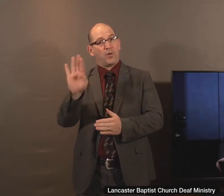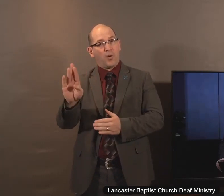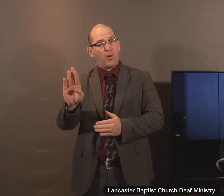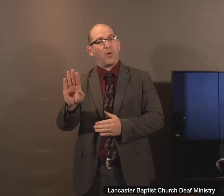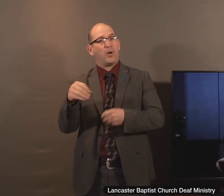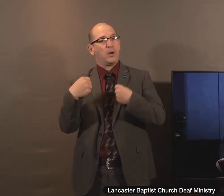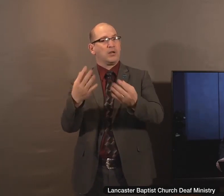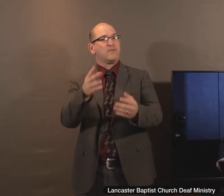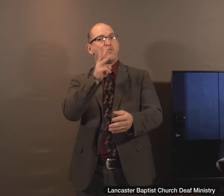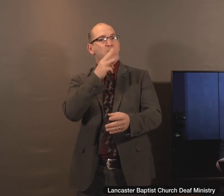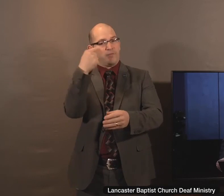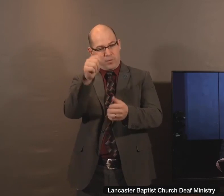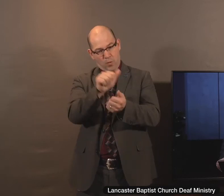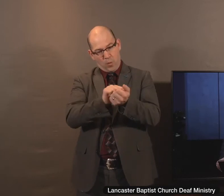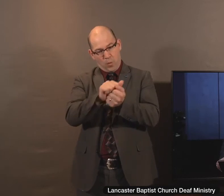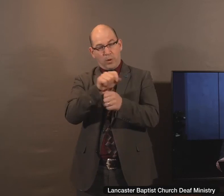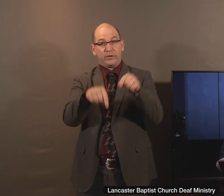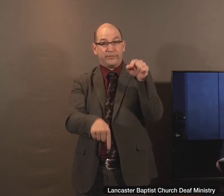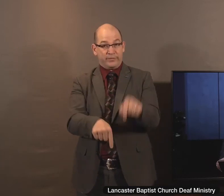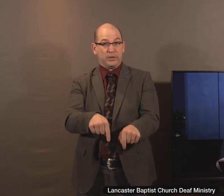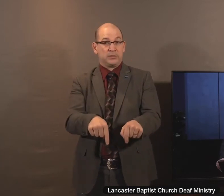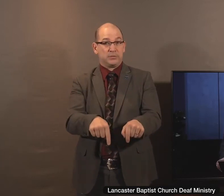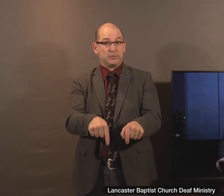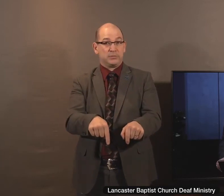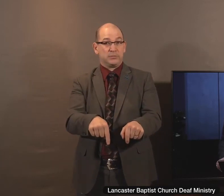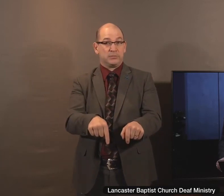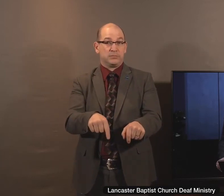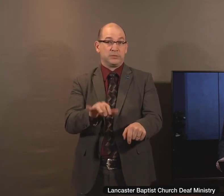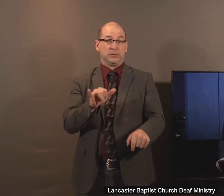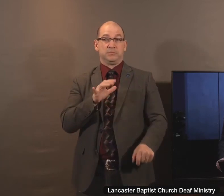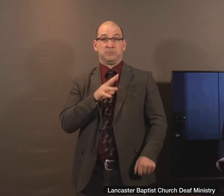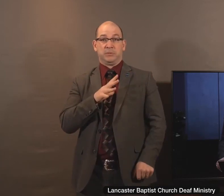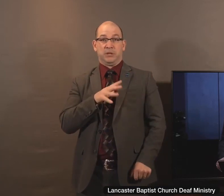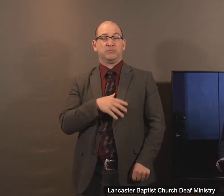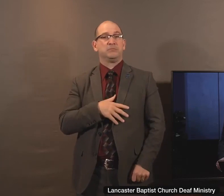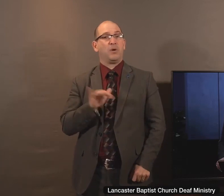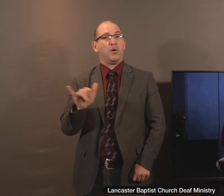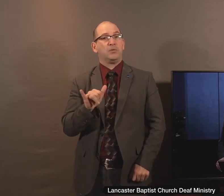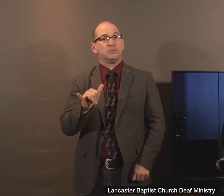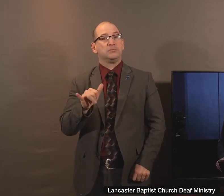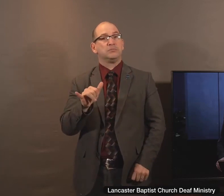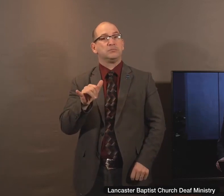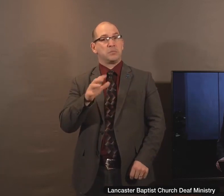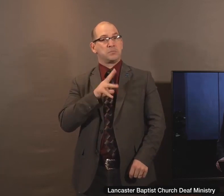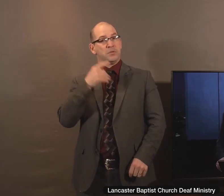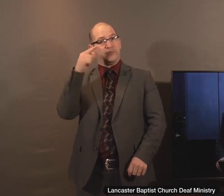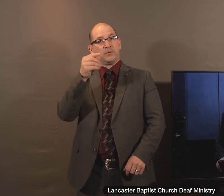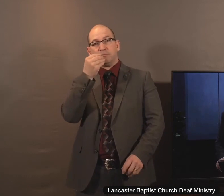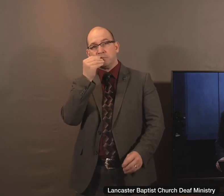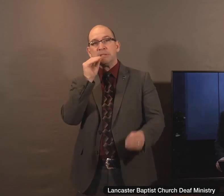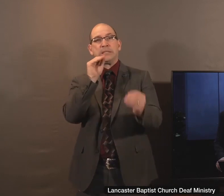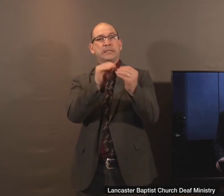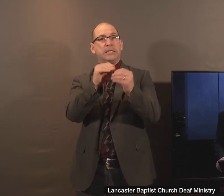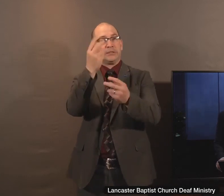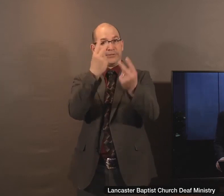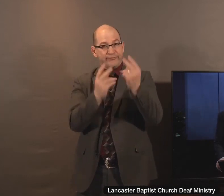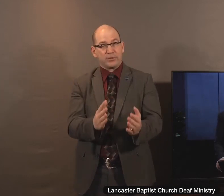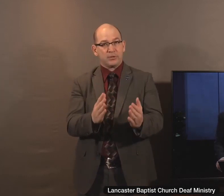be washed. It was a formal greeting perhaps to kiss a guest when they arrived. And Jesus looks at this